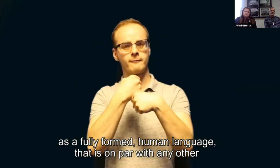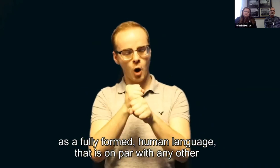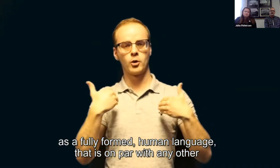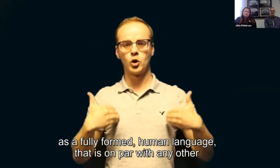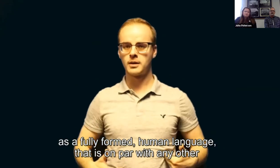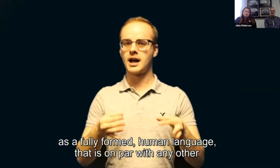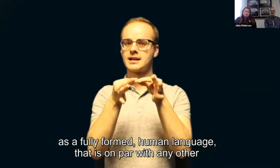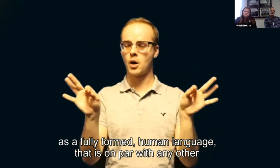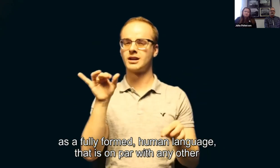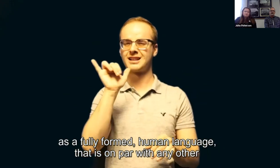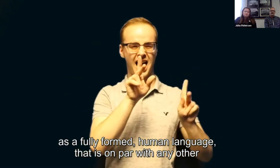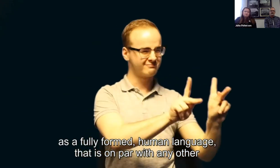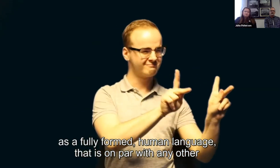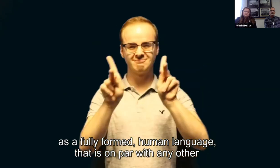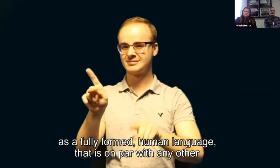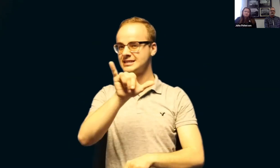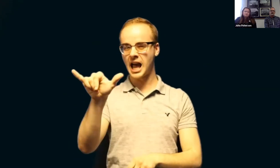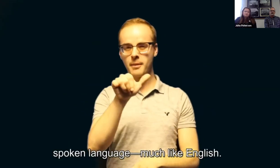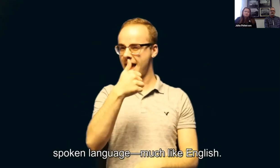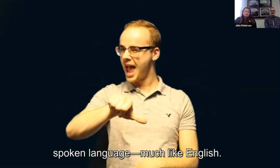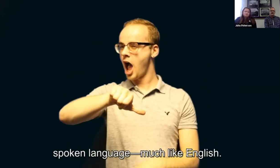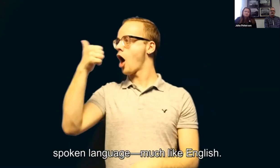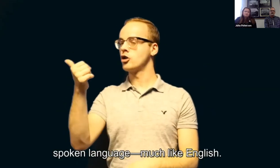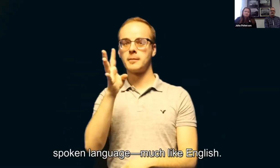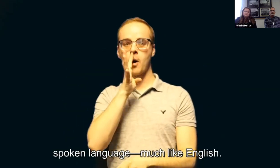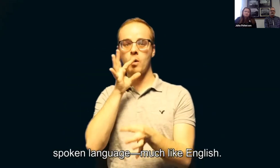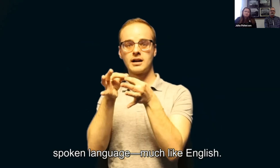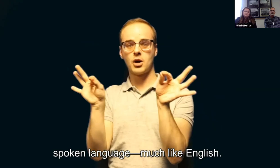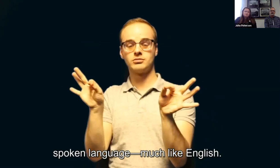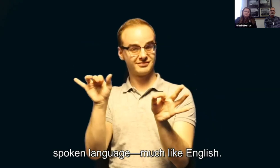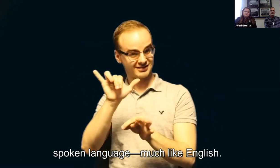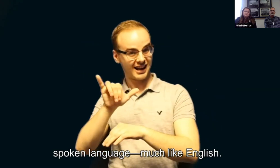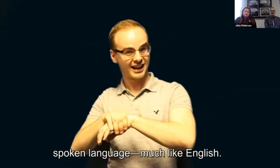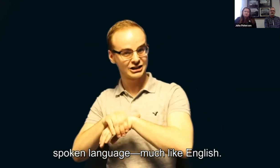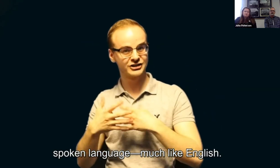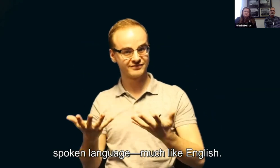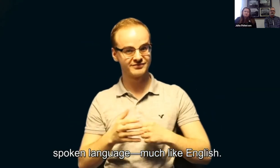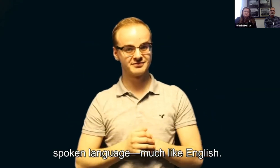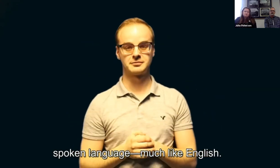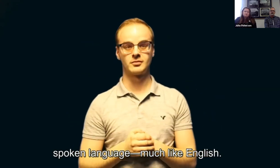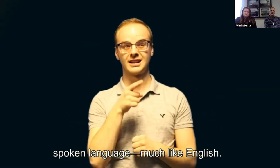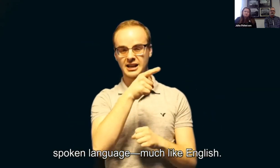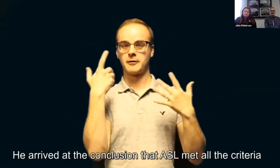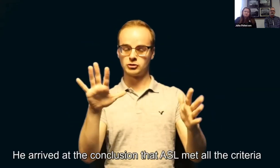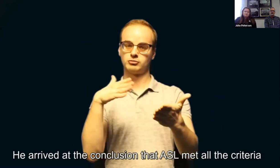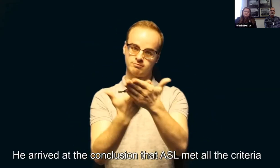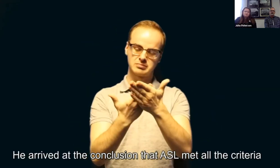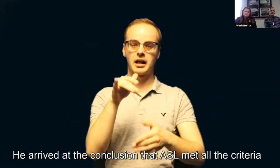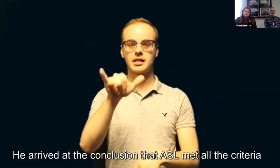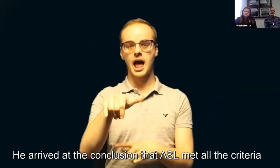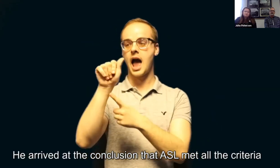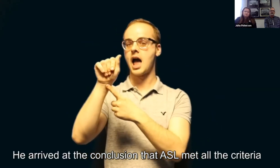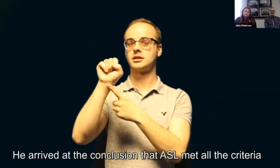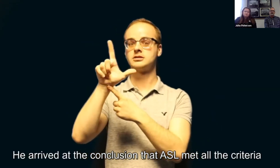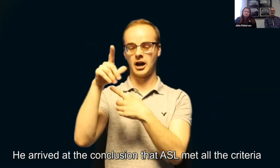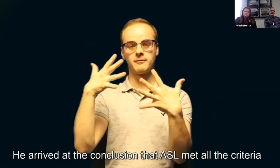human language that is on par with any other spoken language, much like English. He arrived at the